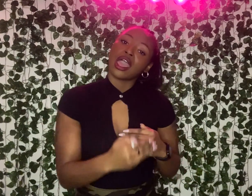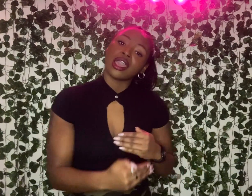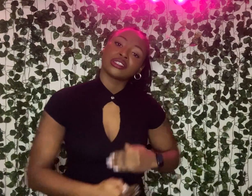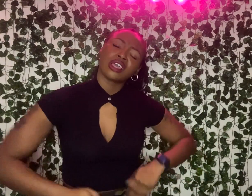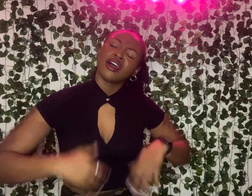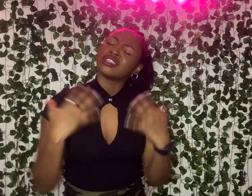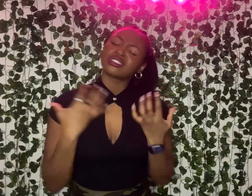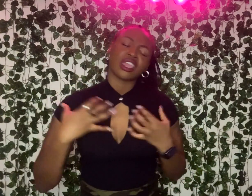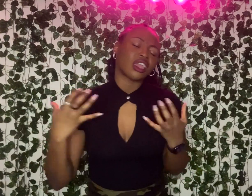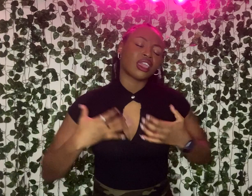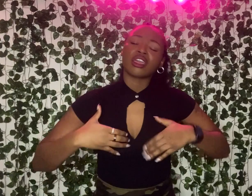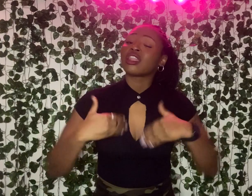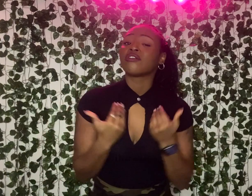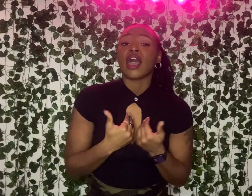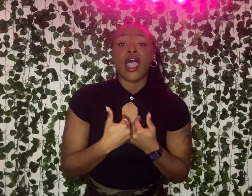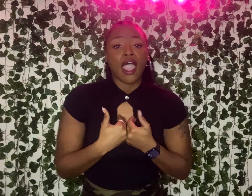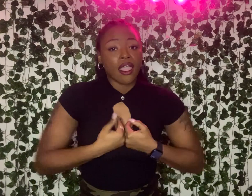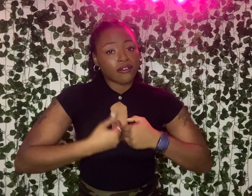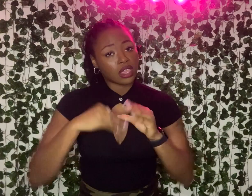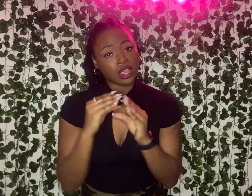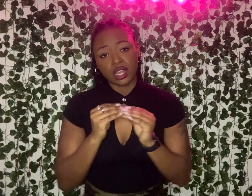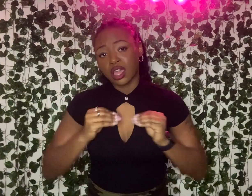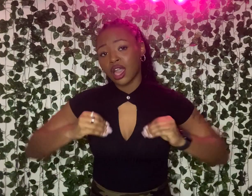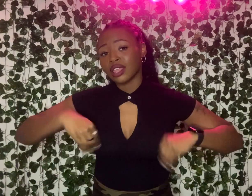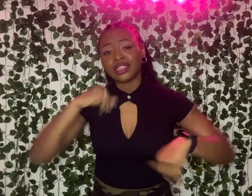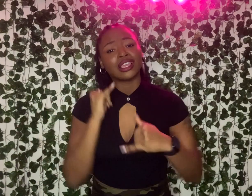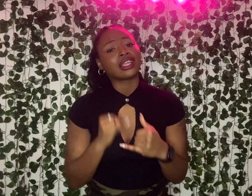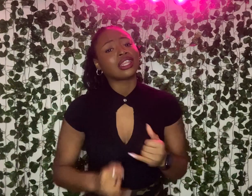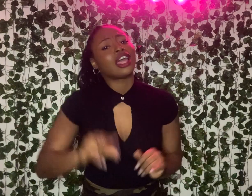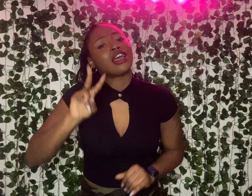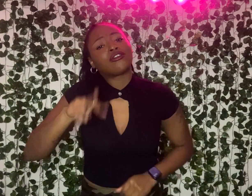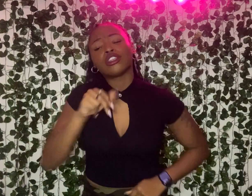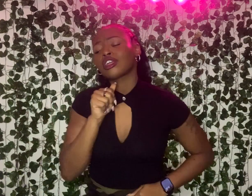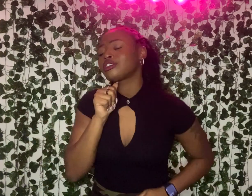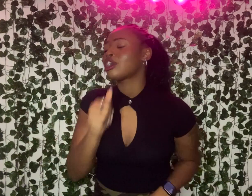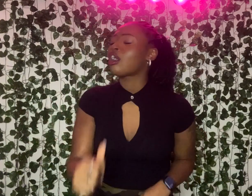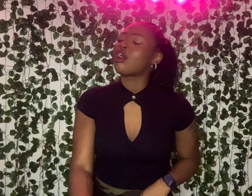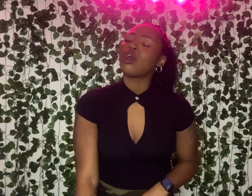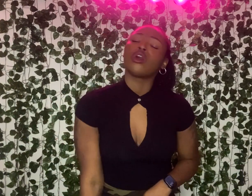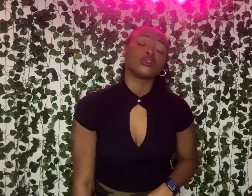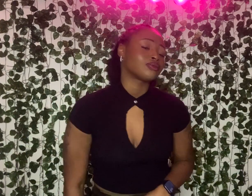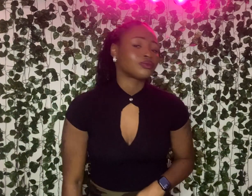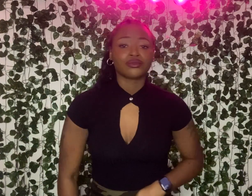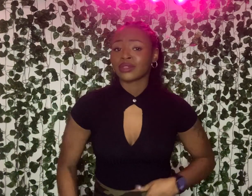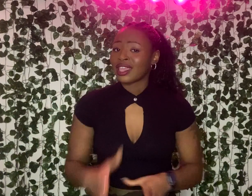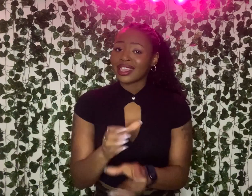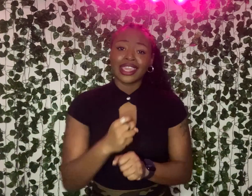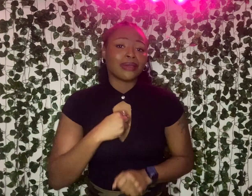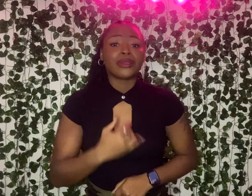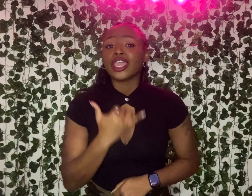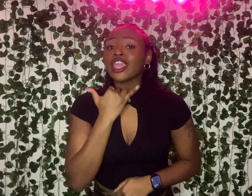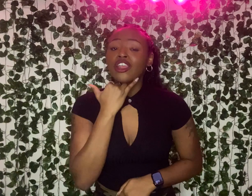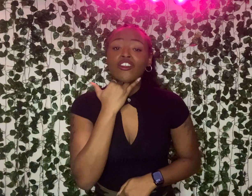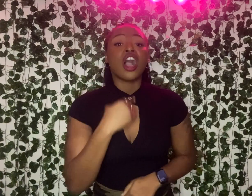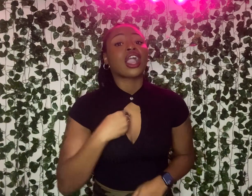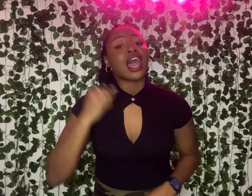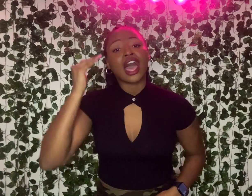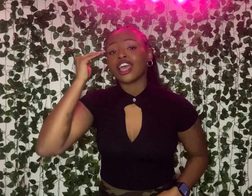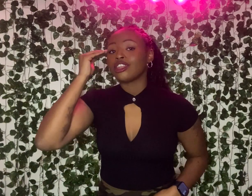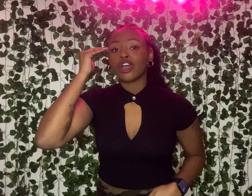next or scared of having nothing left? Look, don't get me wrong. I